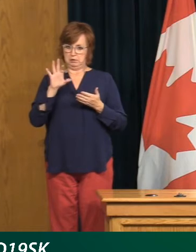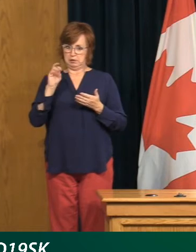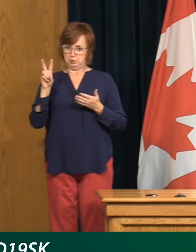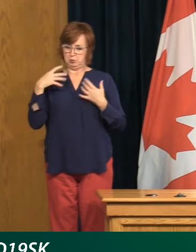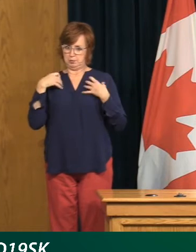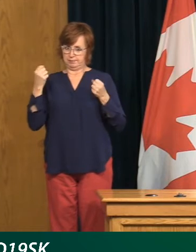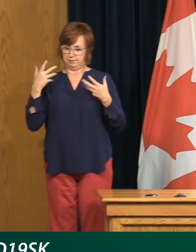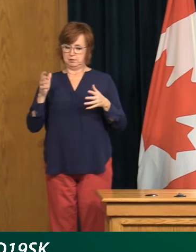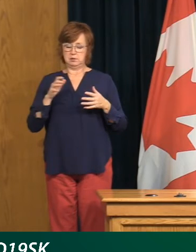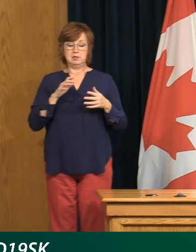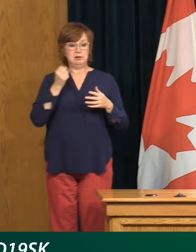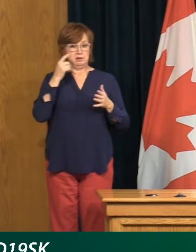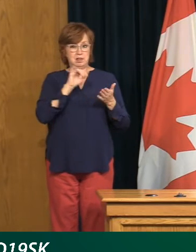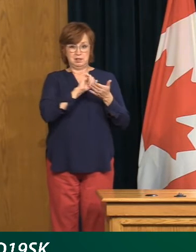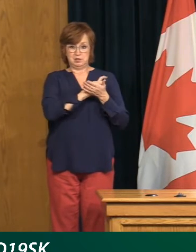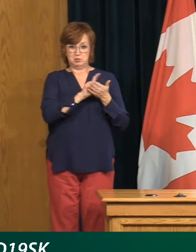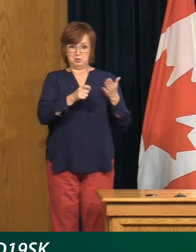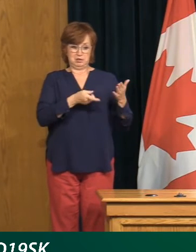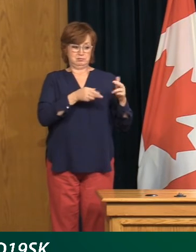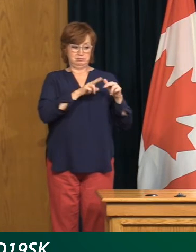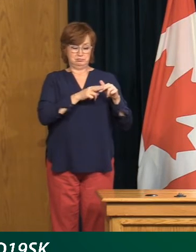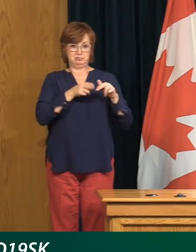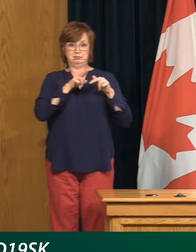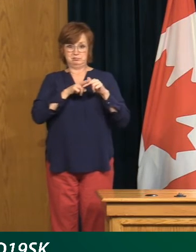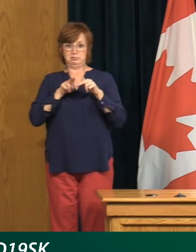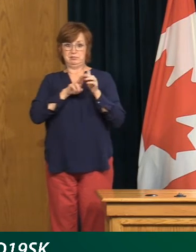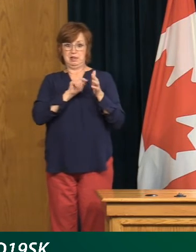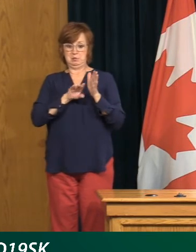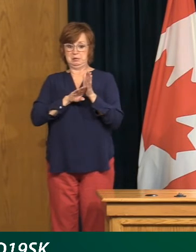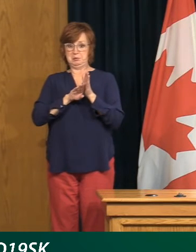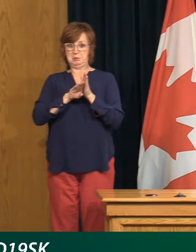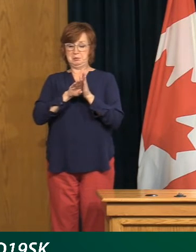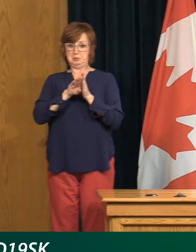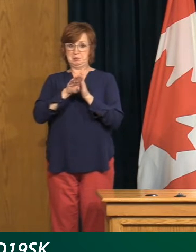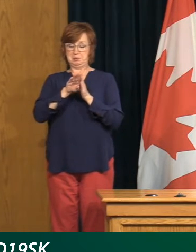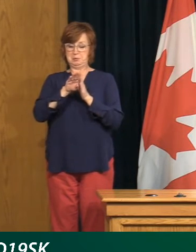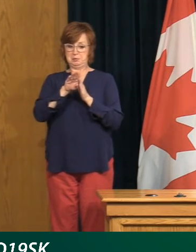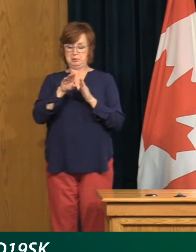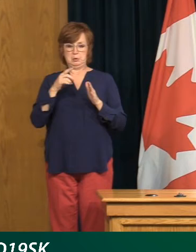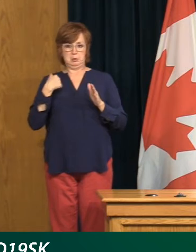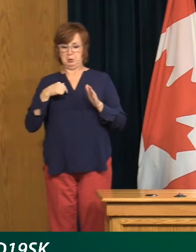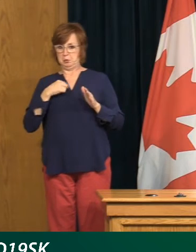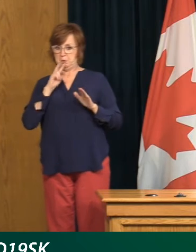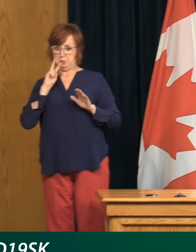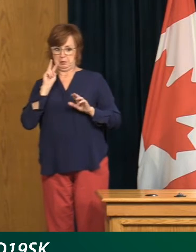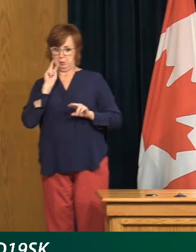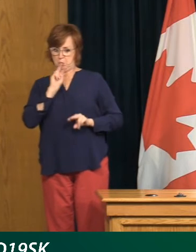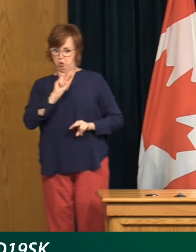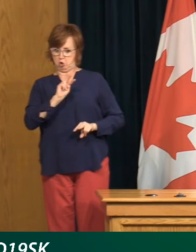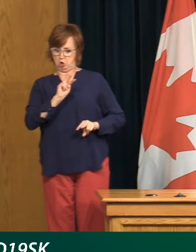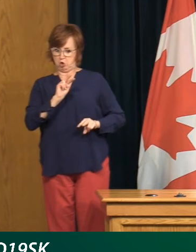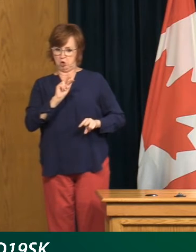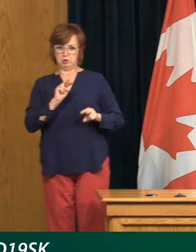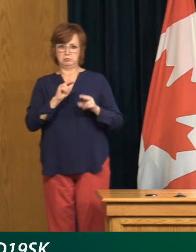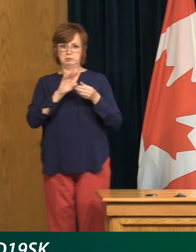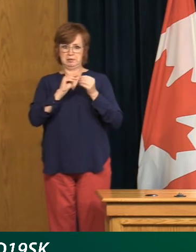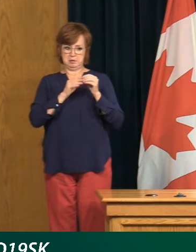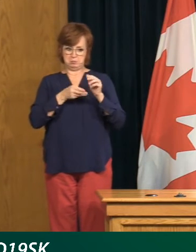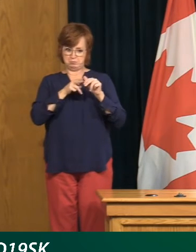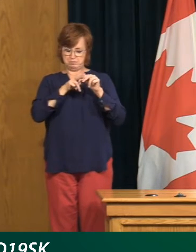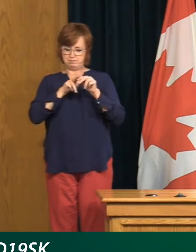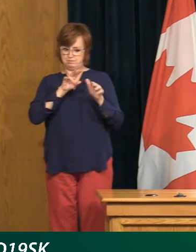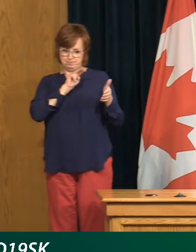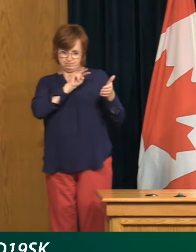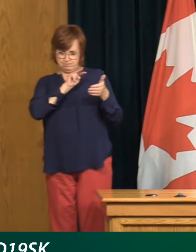a week where our case numbers have continued to show a slightly upward trend, which we need to monitor very closely. Our hospitalizations